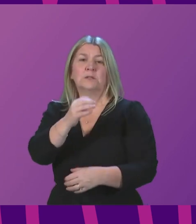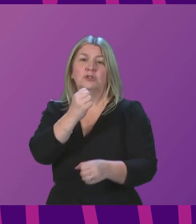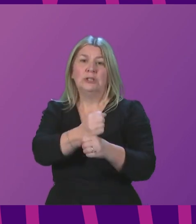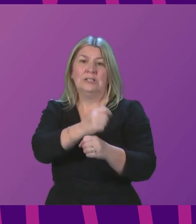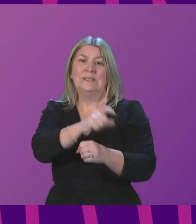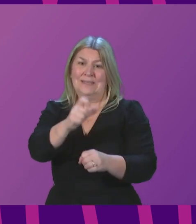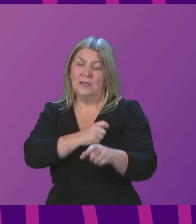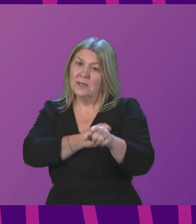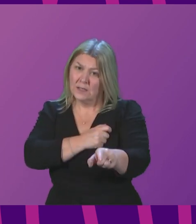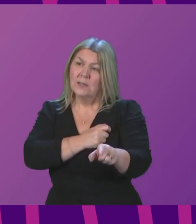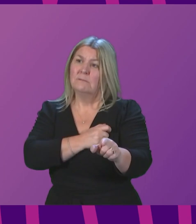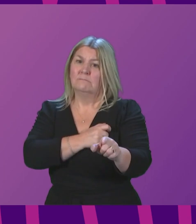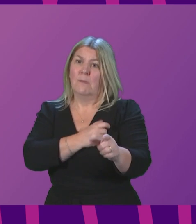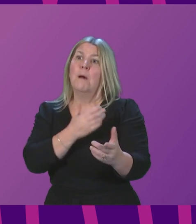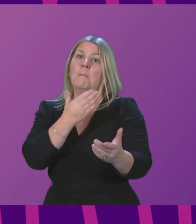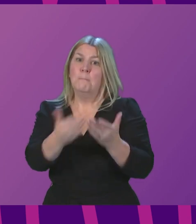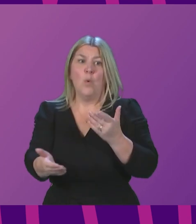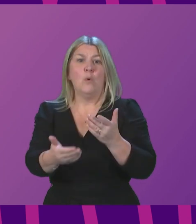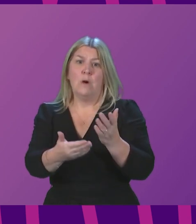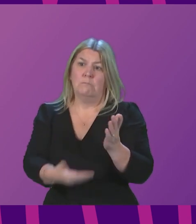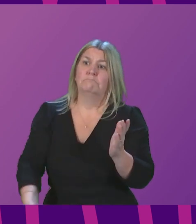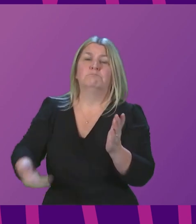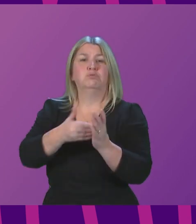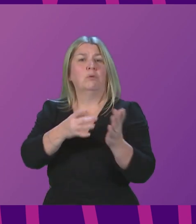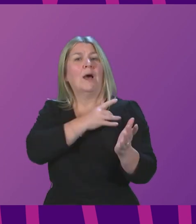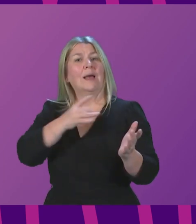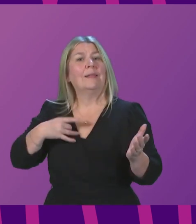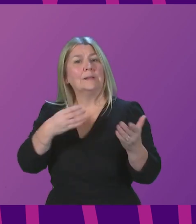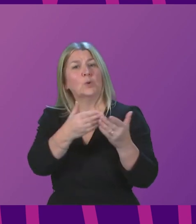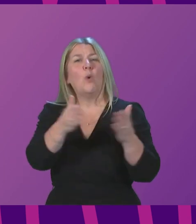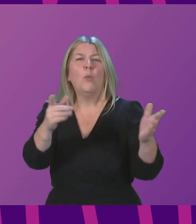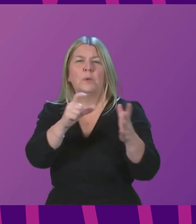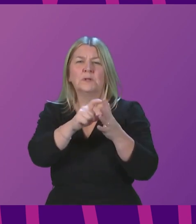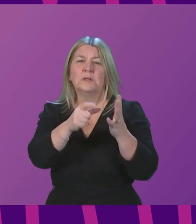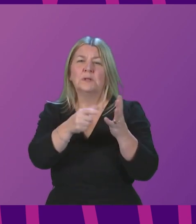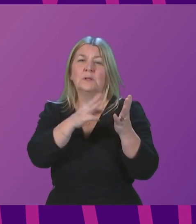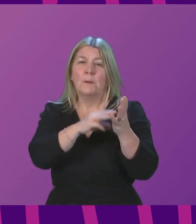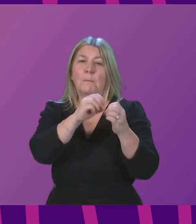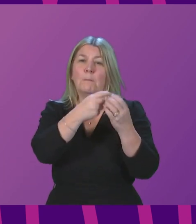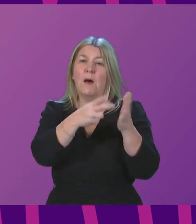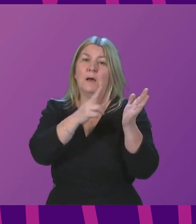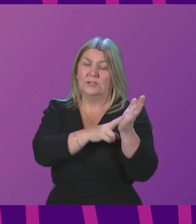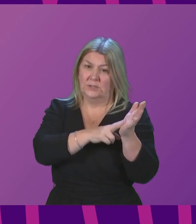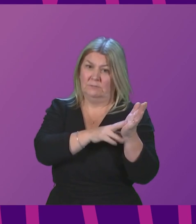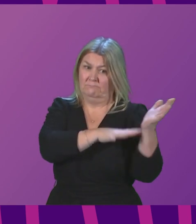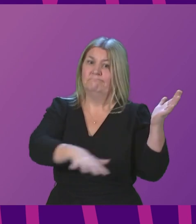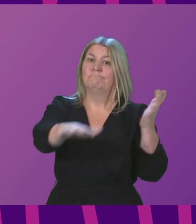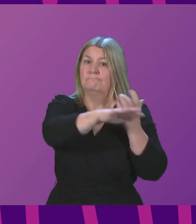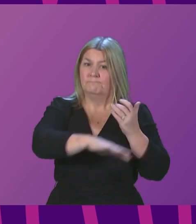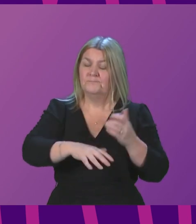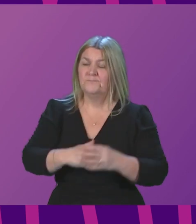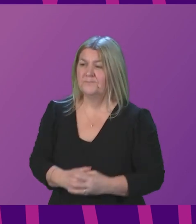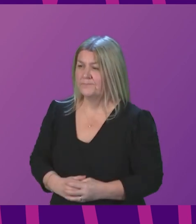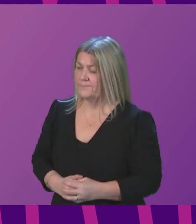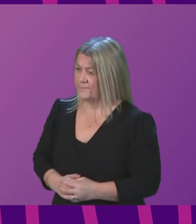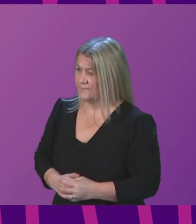put extra clinics on in Dumbarton? First Minister. Well, firstly, for anybody who has an appointment and is